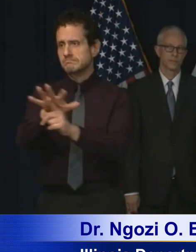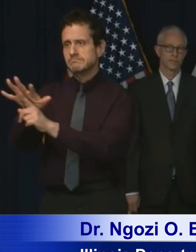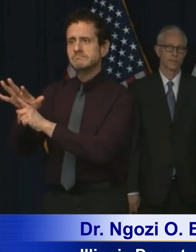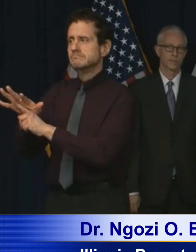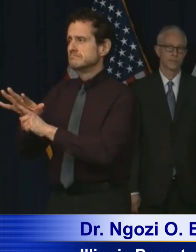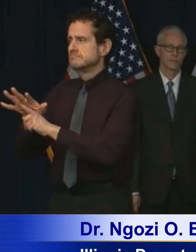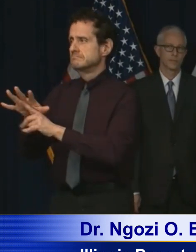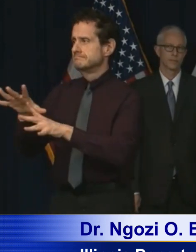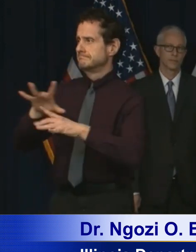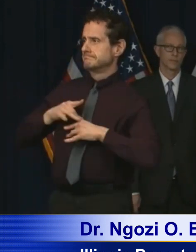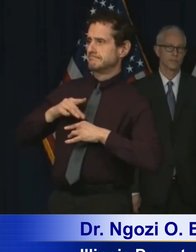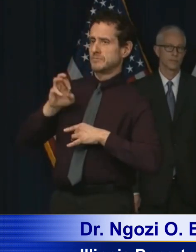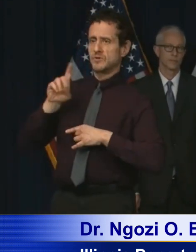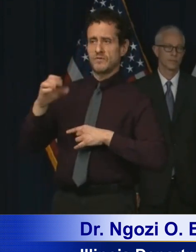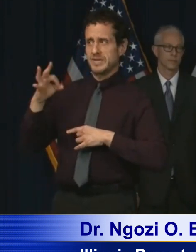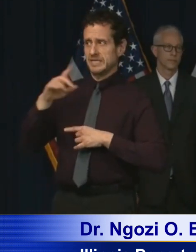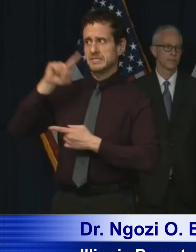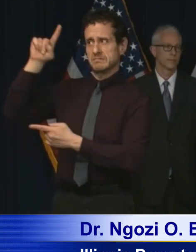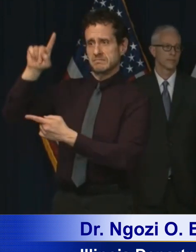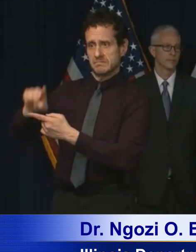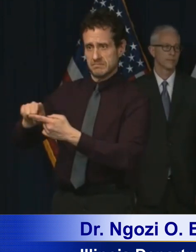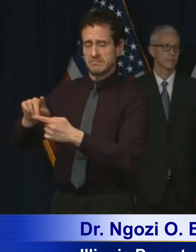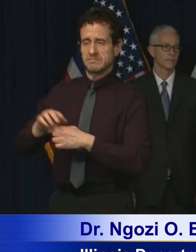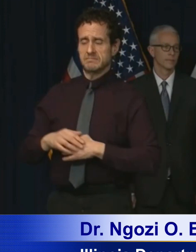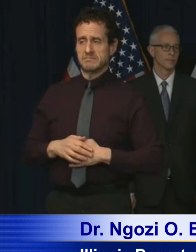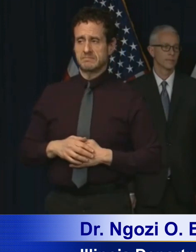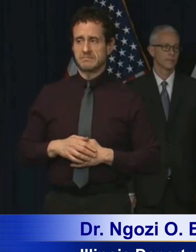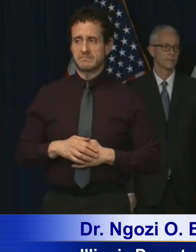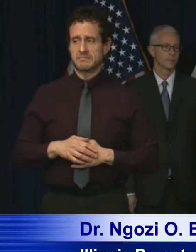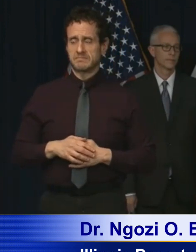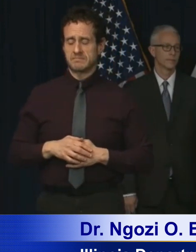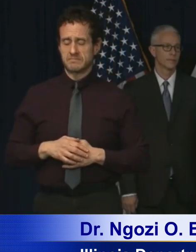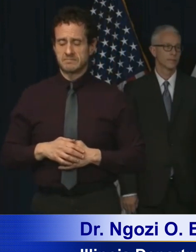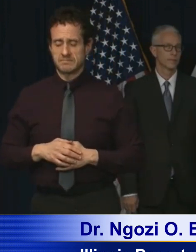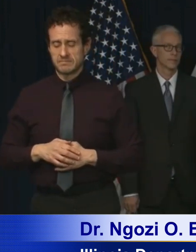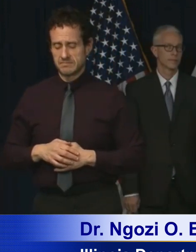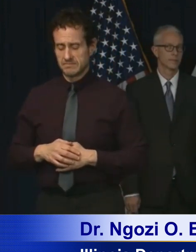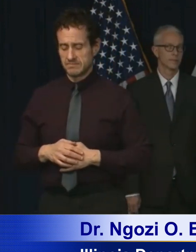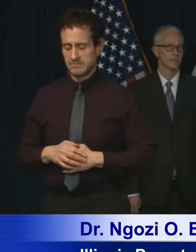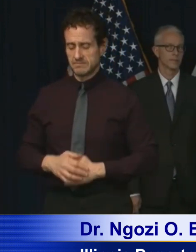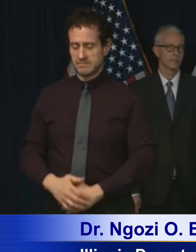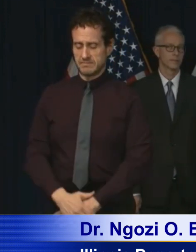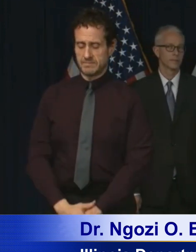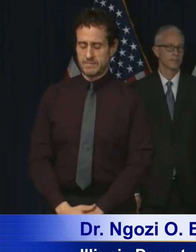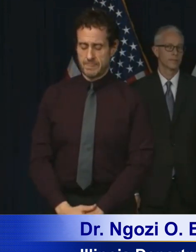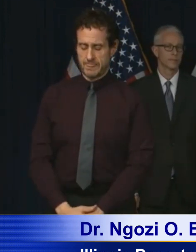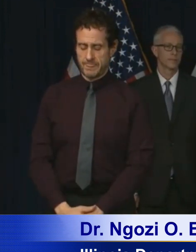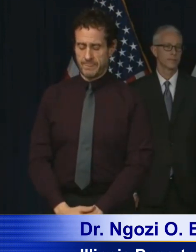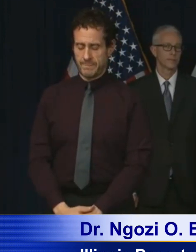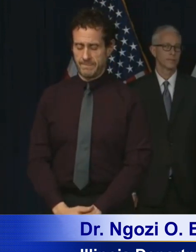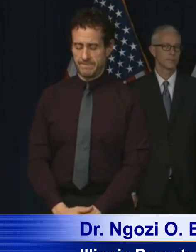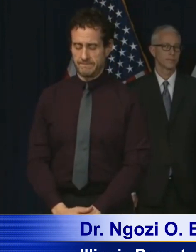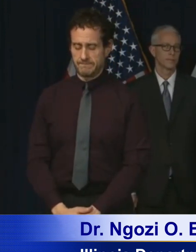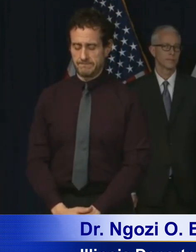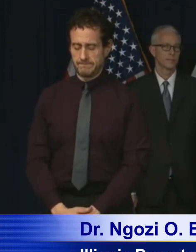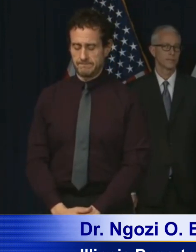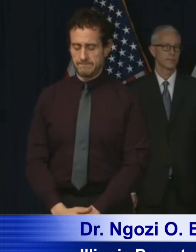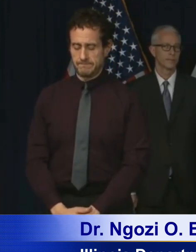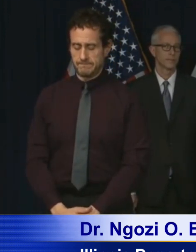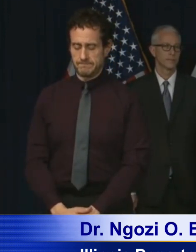and infected with COVID-19. We see that there are some hospitals that are increasing, increasing